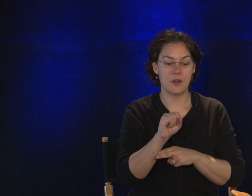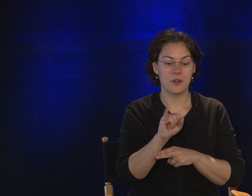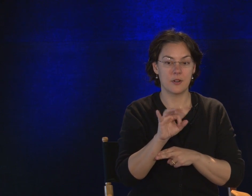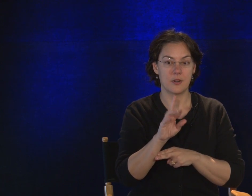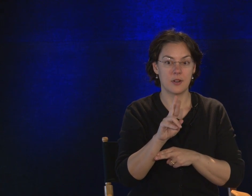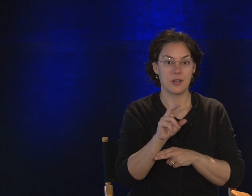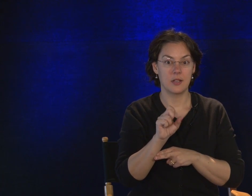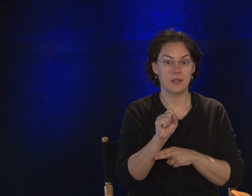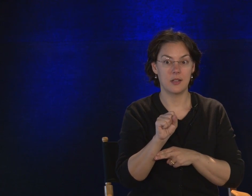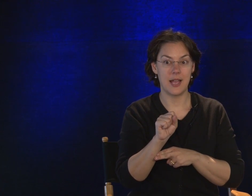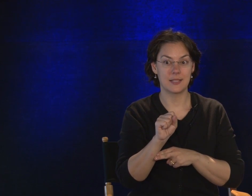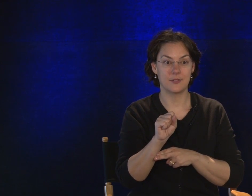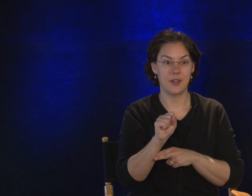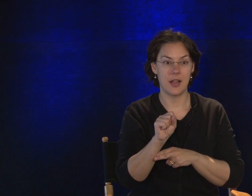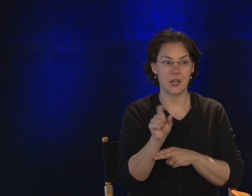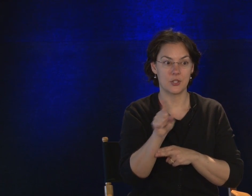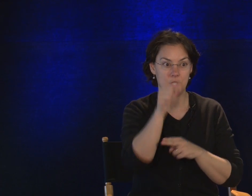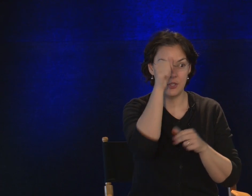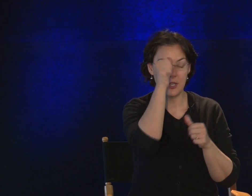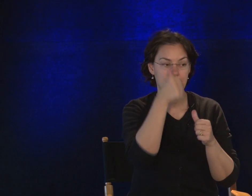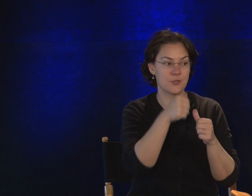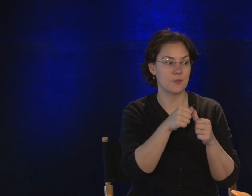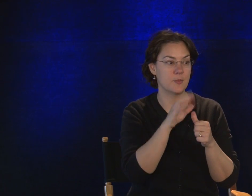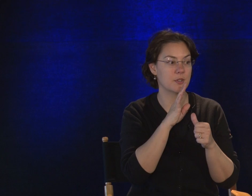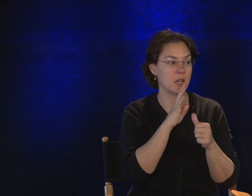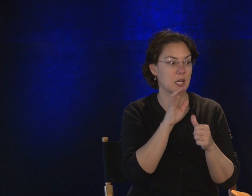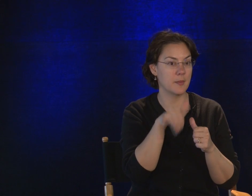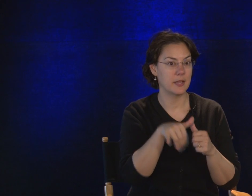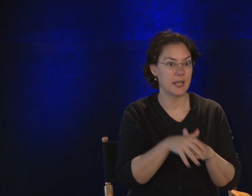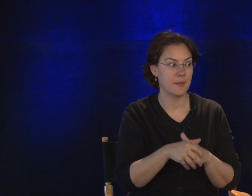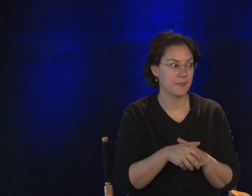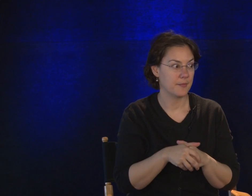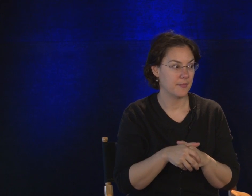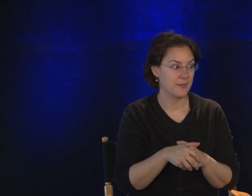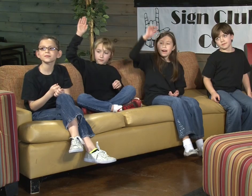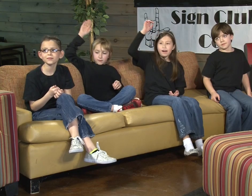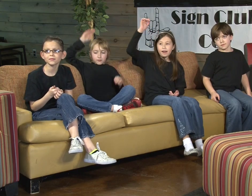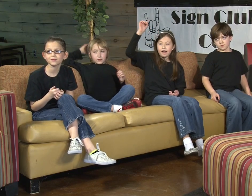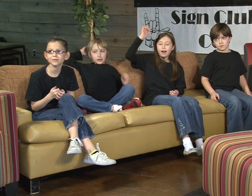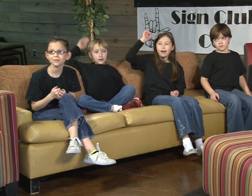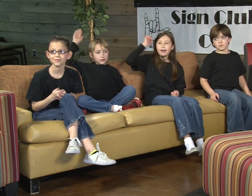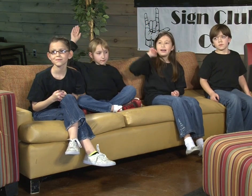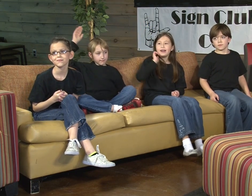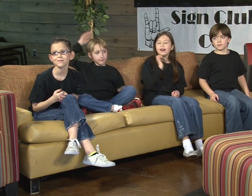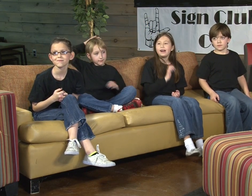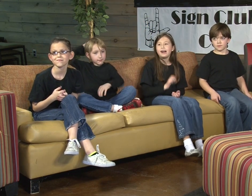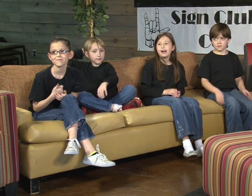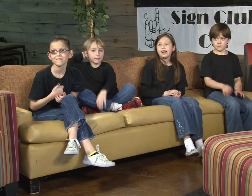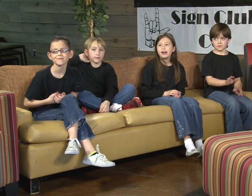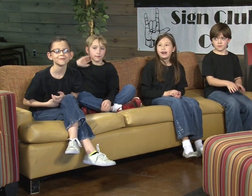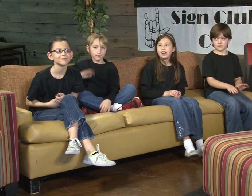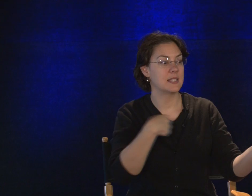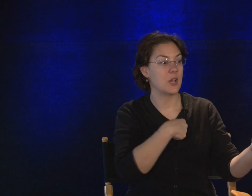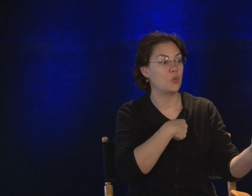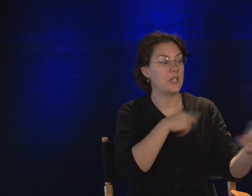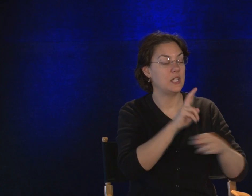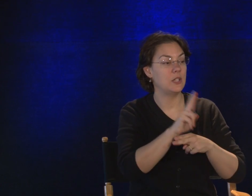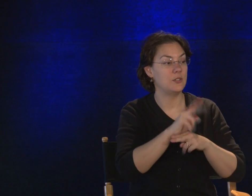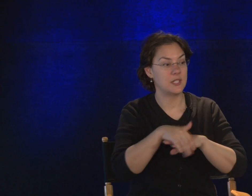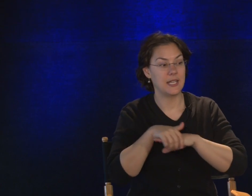classifiers. Do you guys remember talking about that? It's a representation of things that we use in